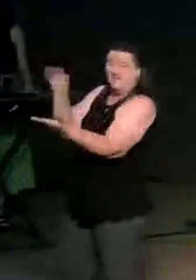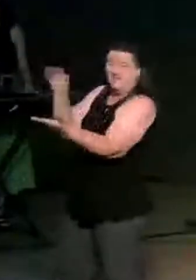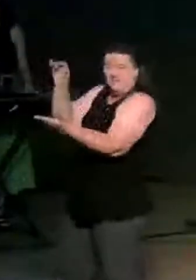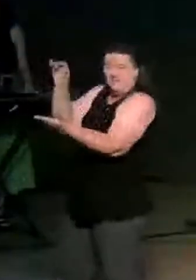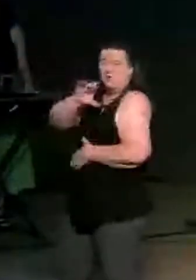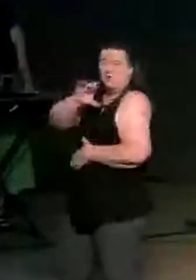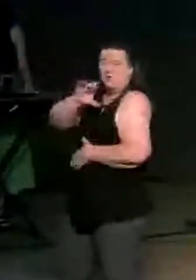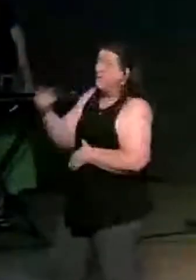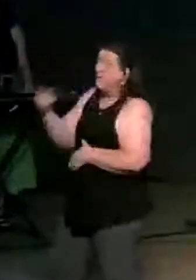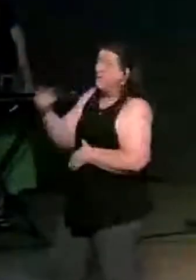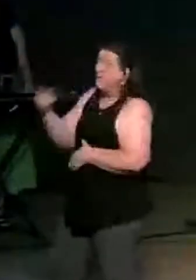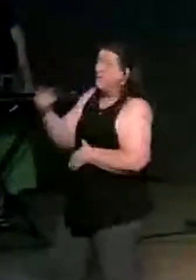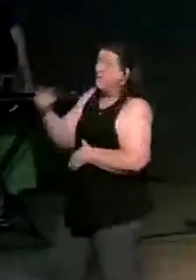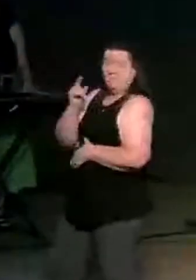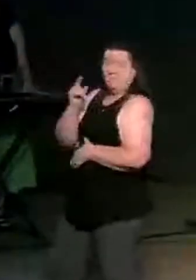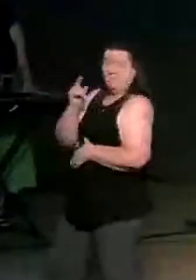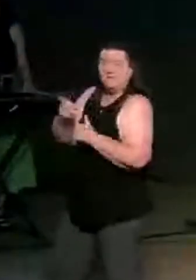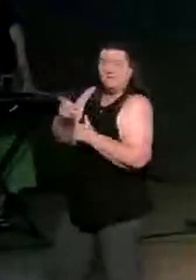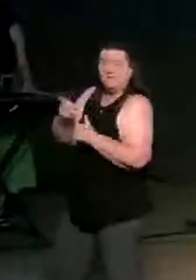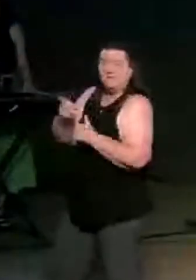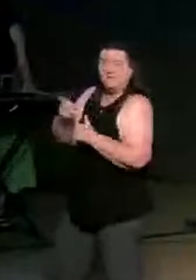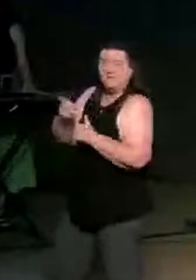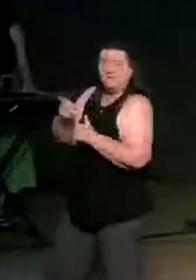captivate our hearts